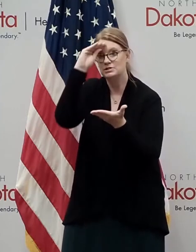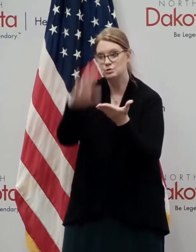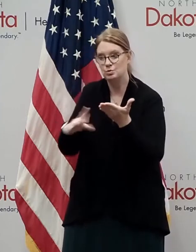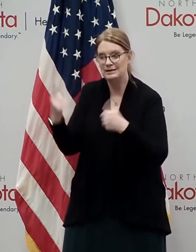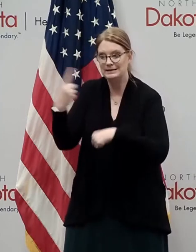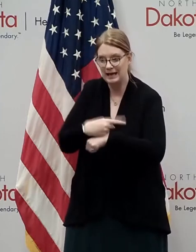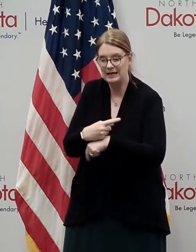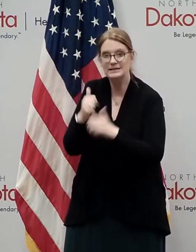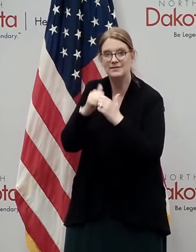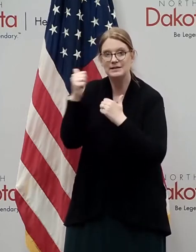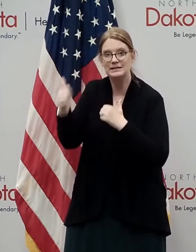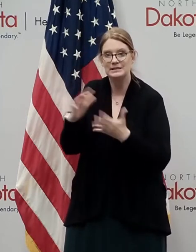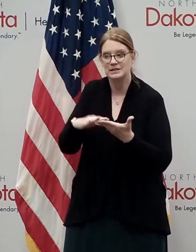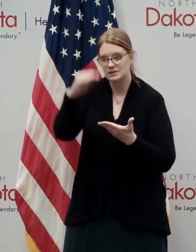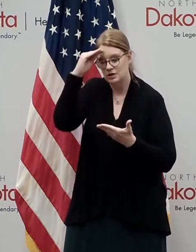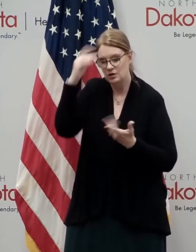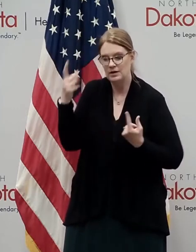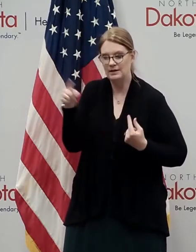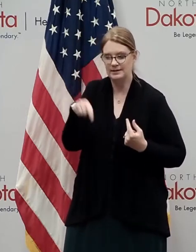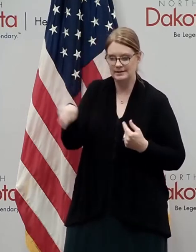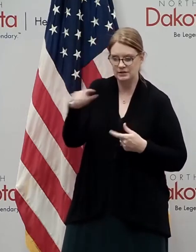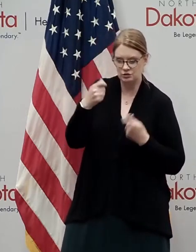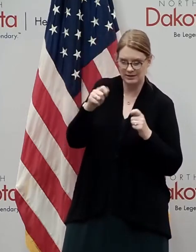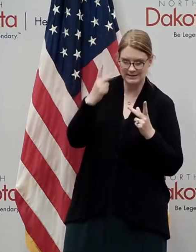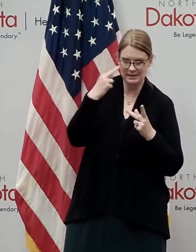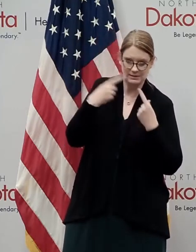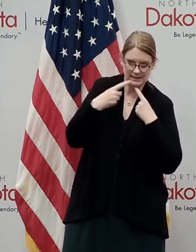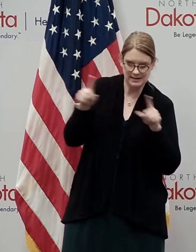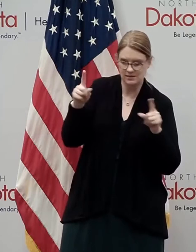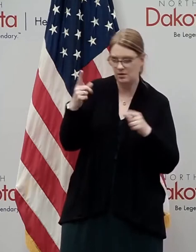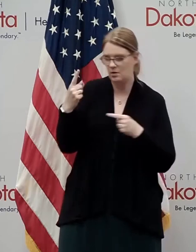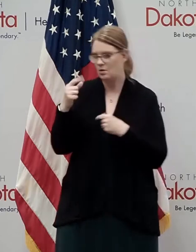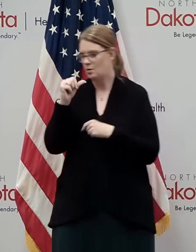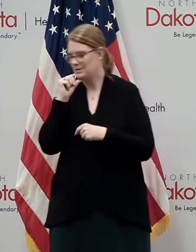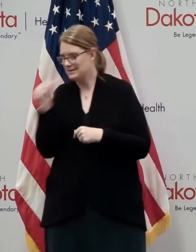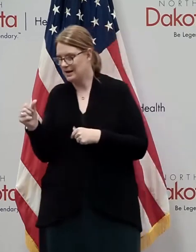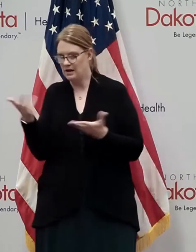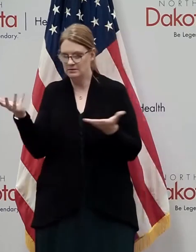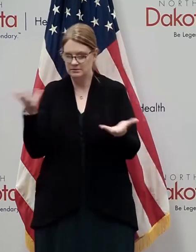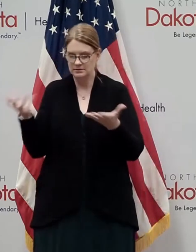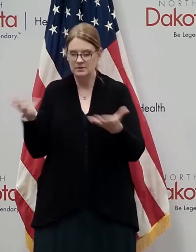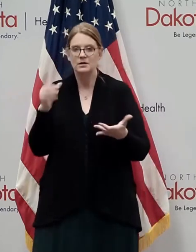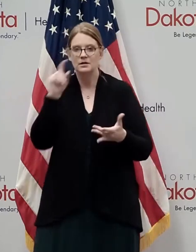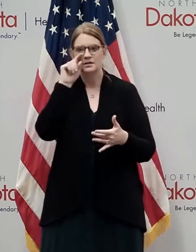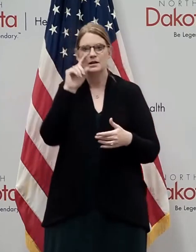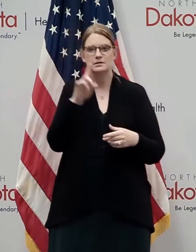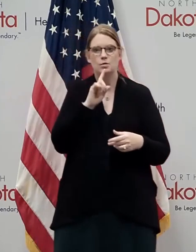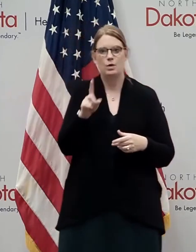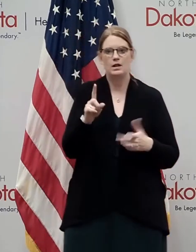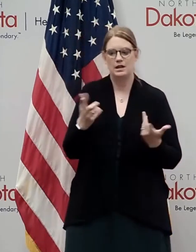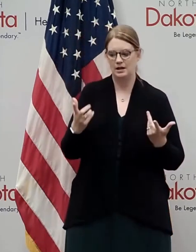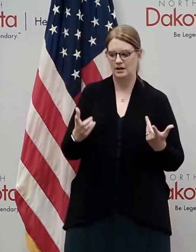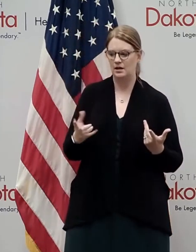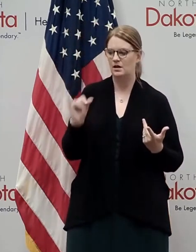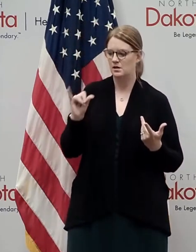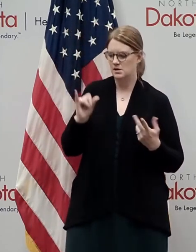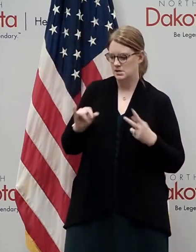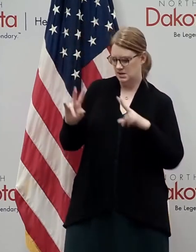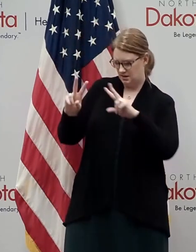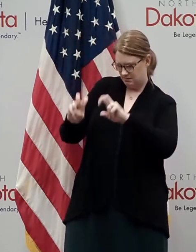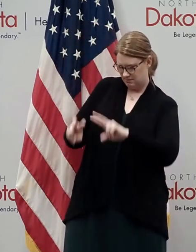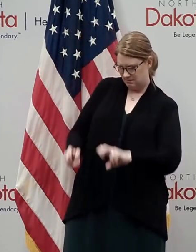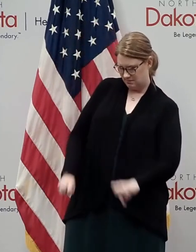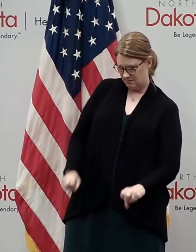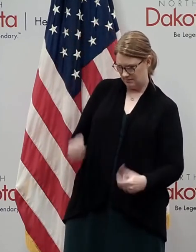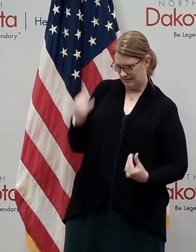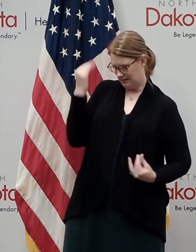distance learning to learn what worked and what didn't work. I mean, this is a opportunity for us to move decades ahead in our understanding of what